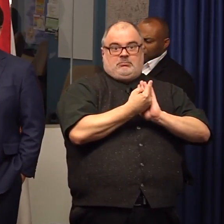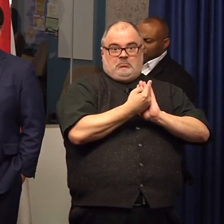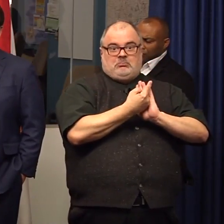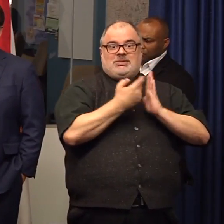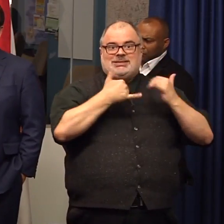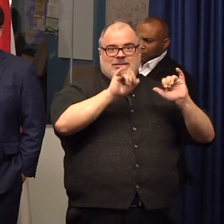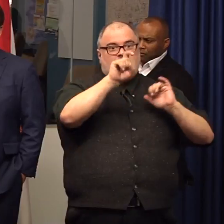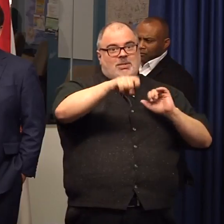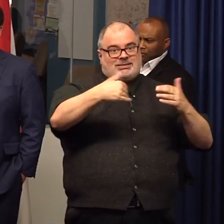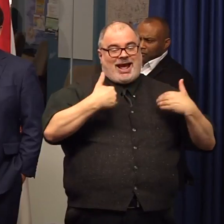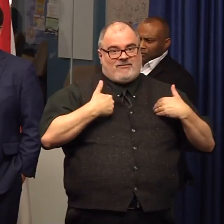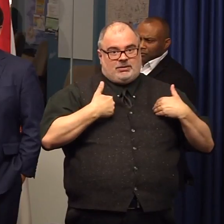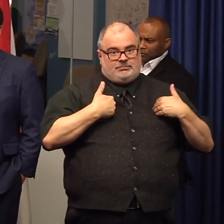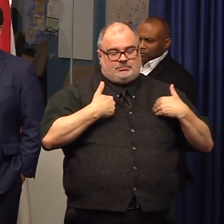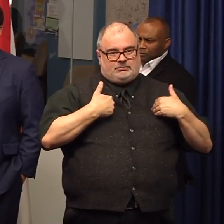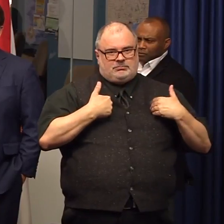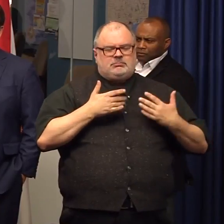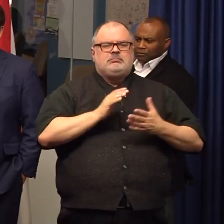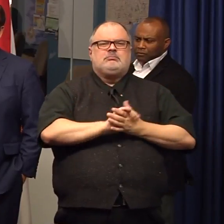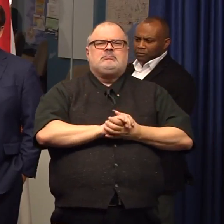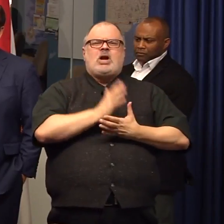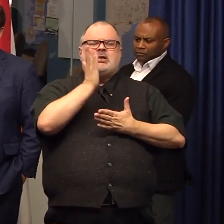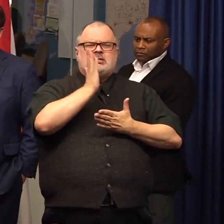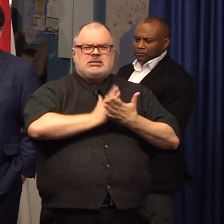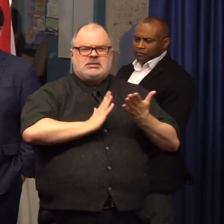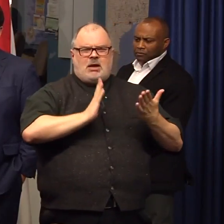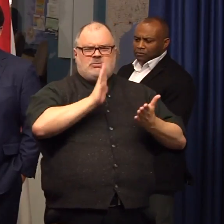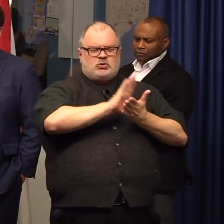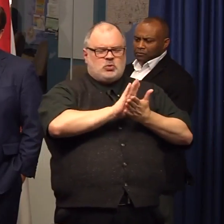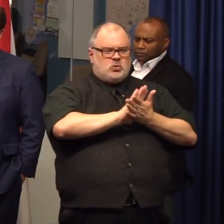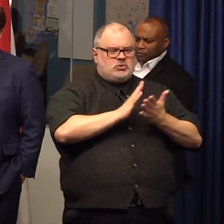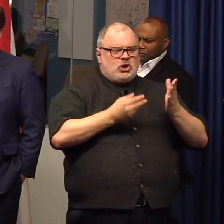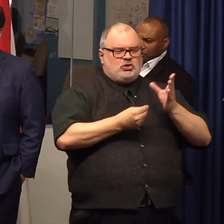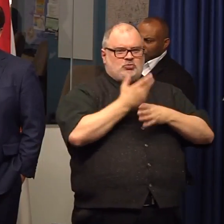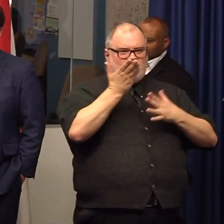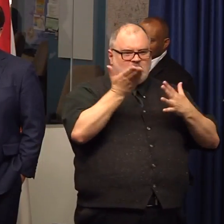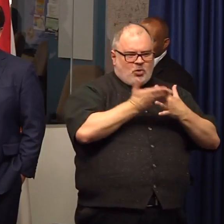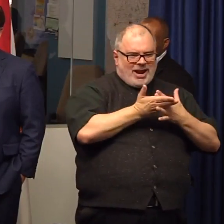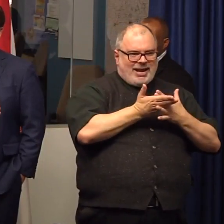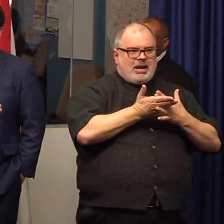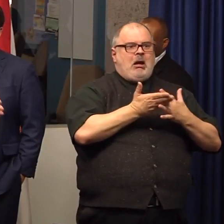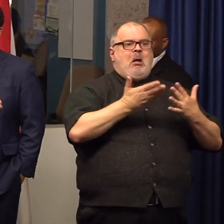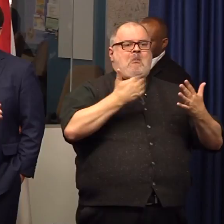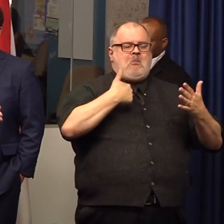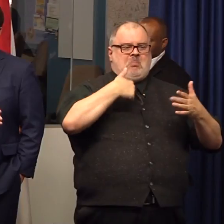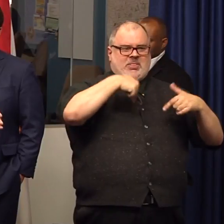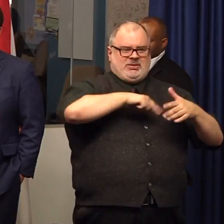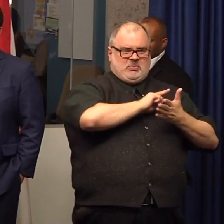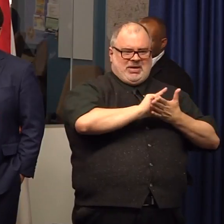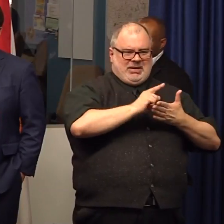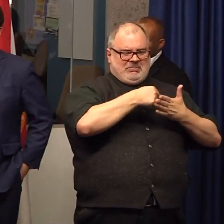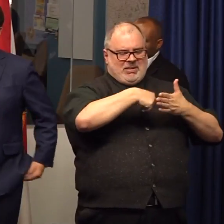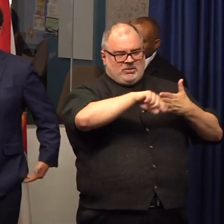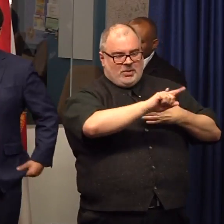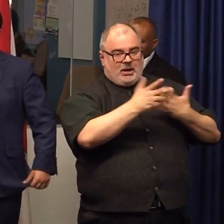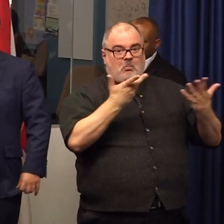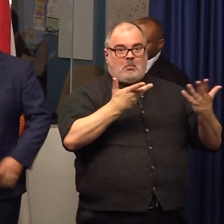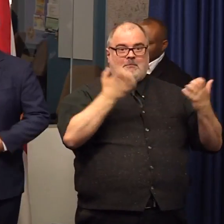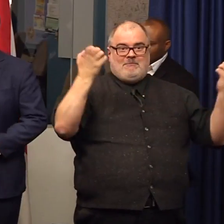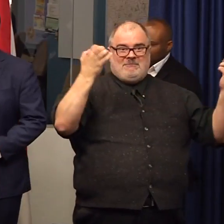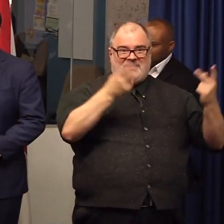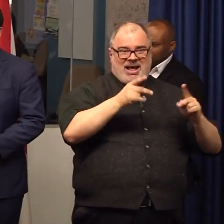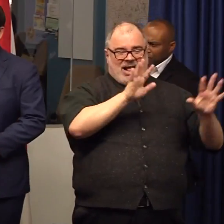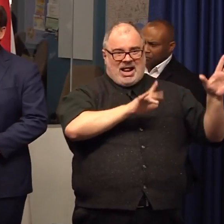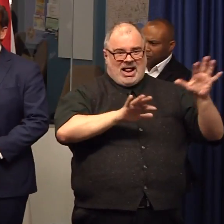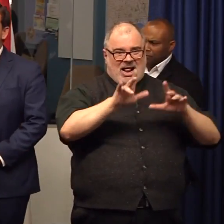63 or on spring break this week or next week so they're gonna come back on Monday that most of the K-5 kids work they're gonna do all